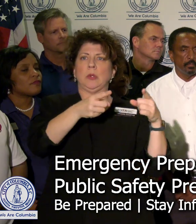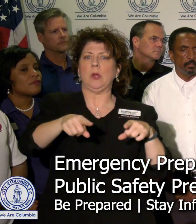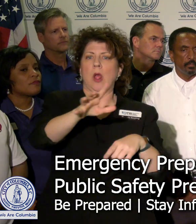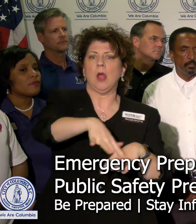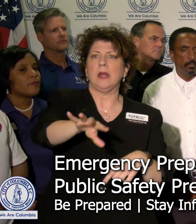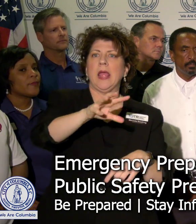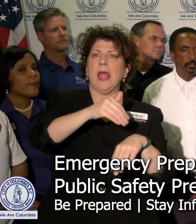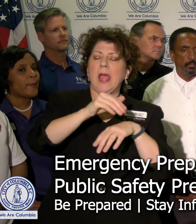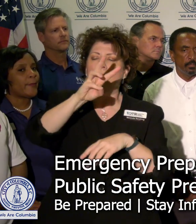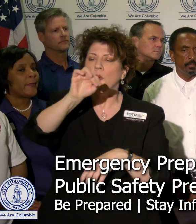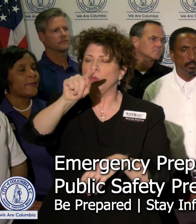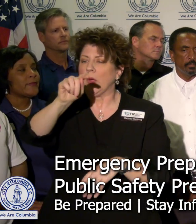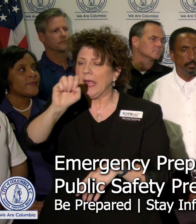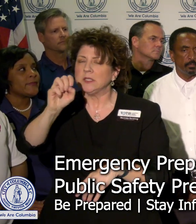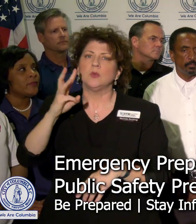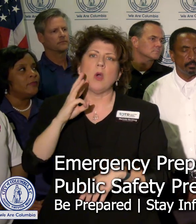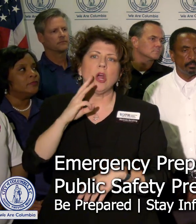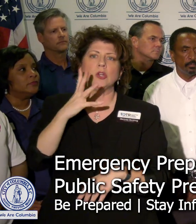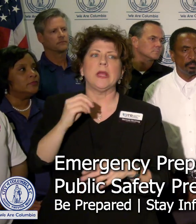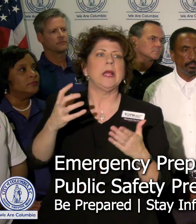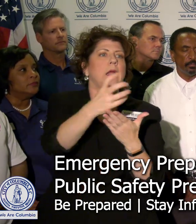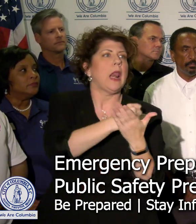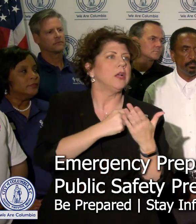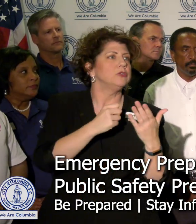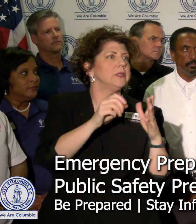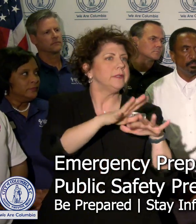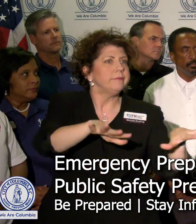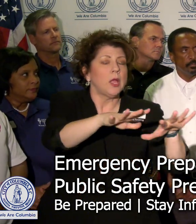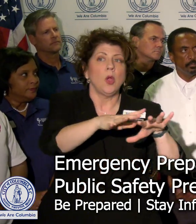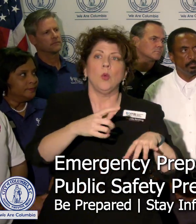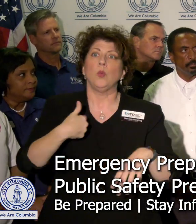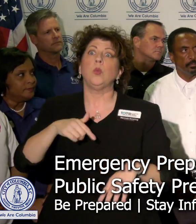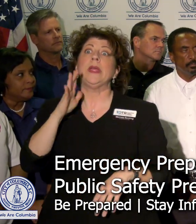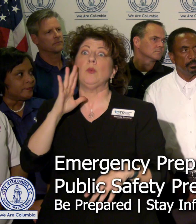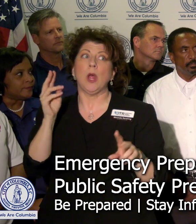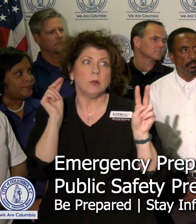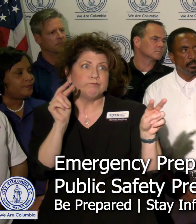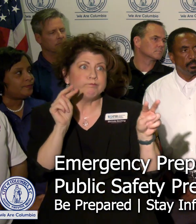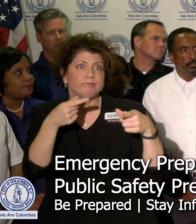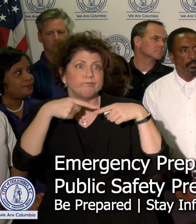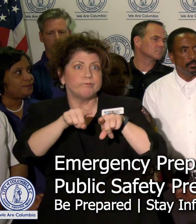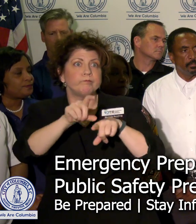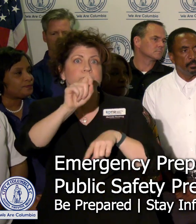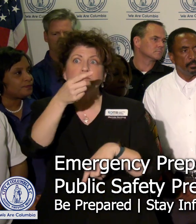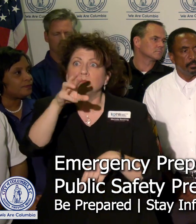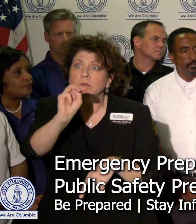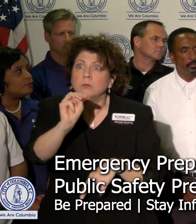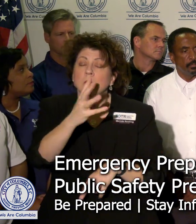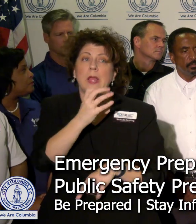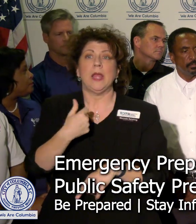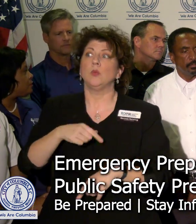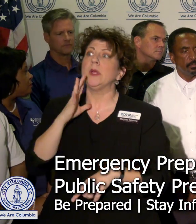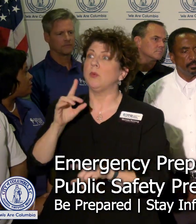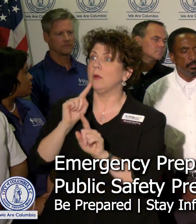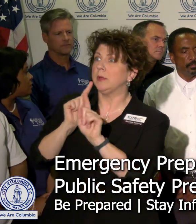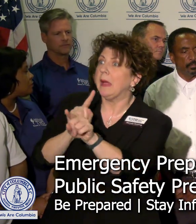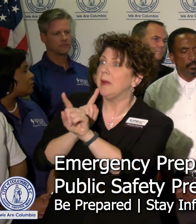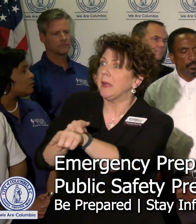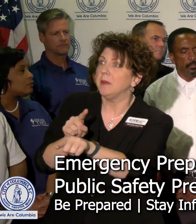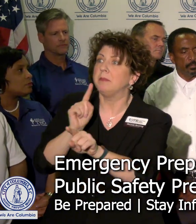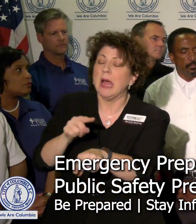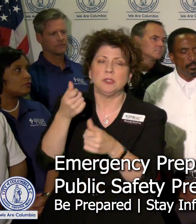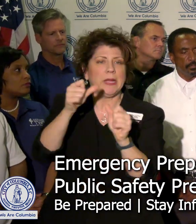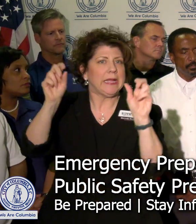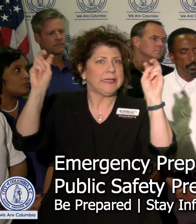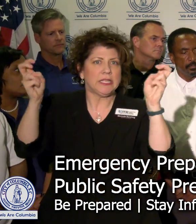and wastewater distribution and collection systems. We're going to monitor during the storm and we're going to respond to issues as soon as